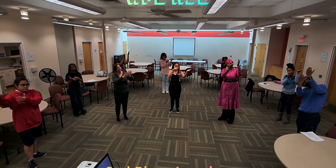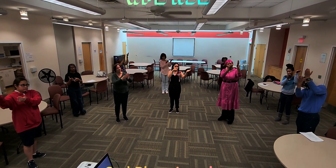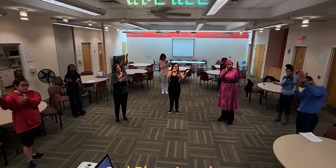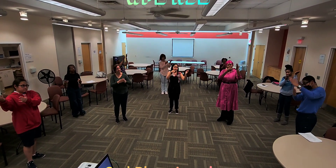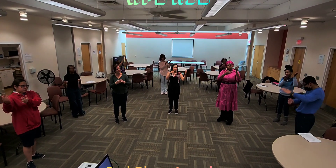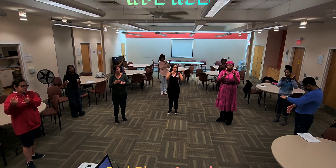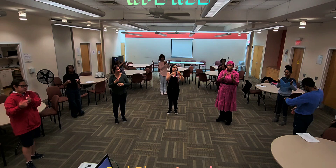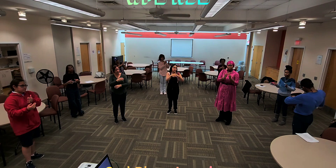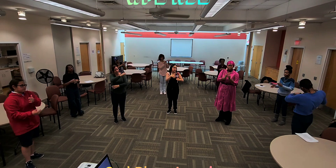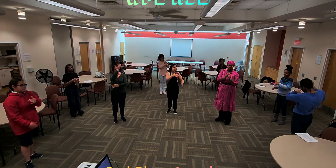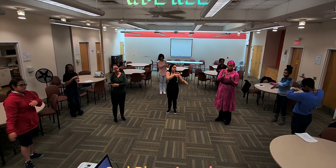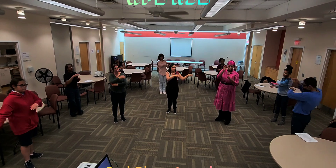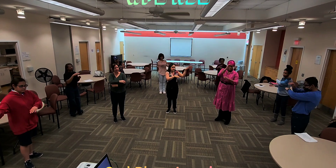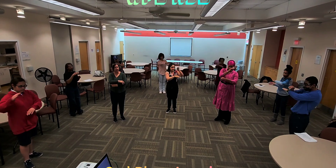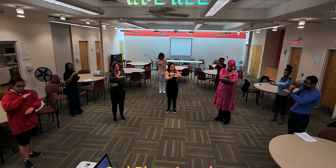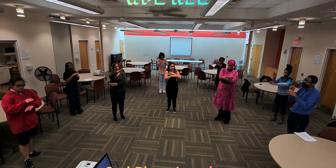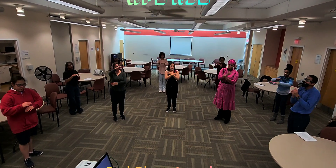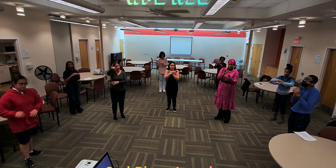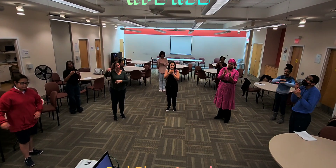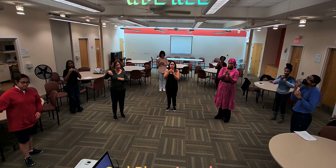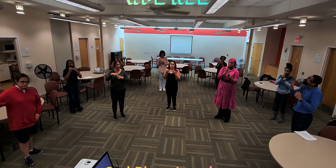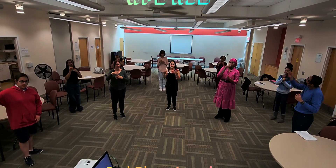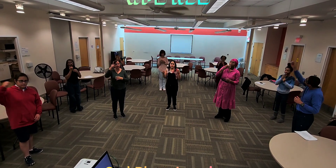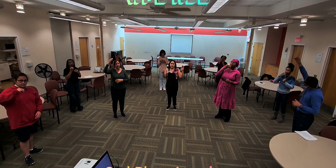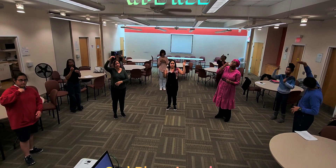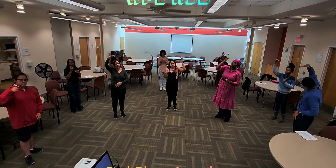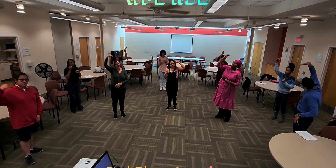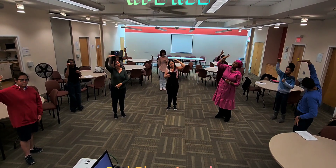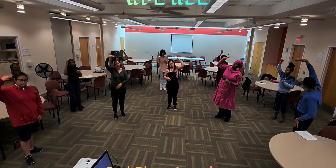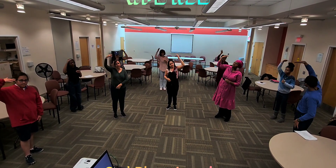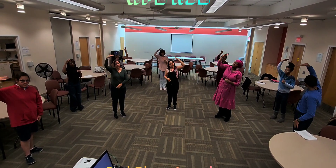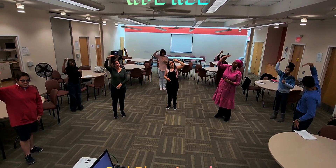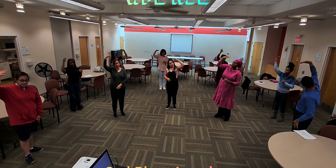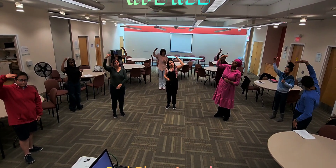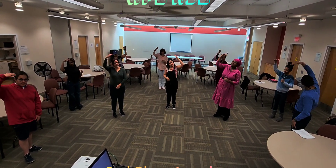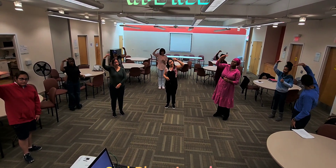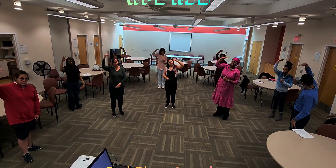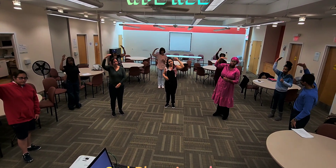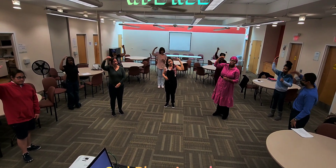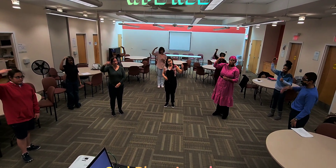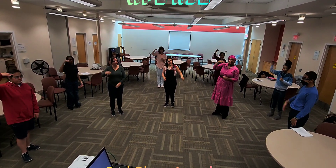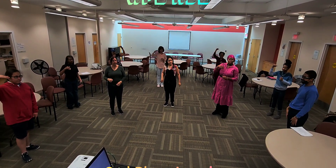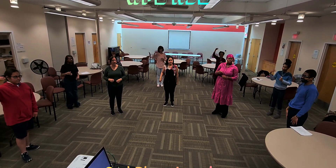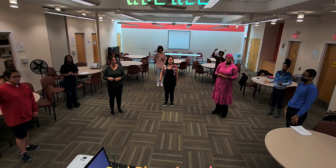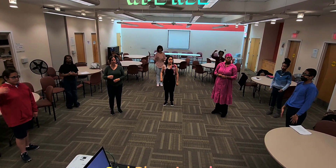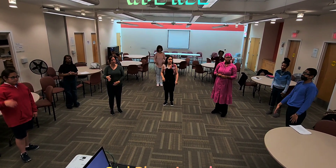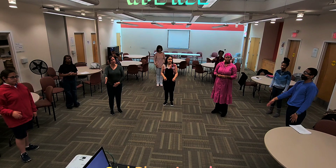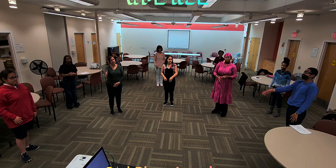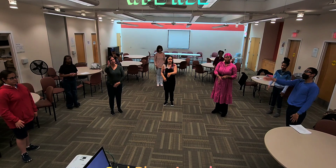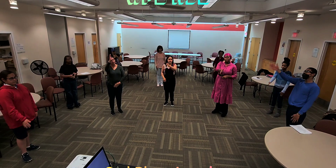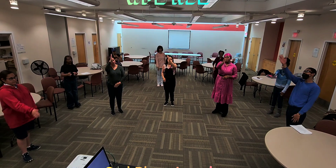Through the night with the light from above God